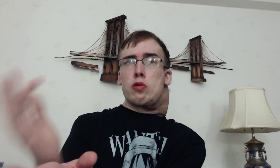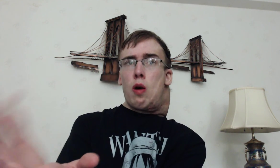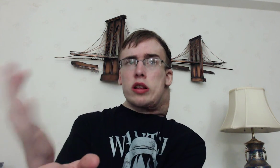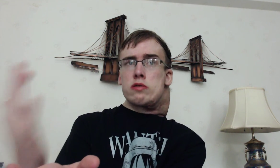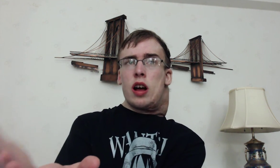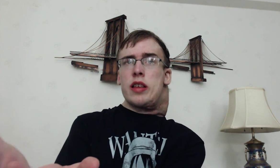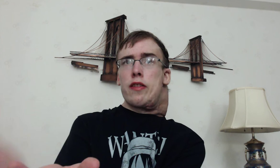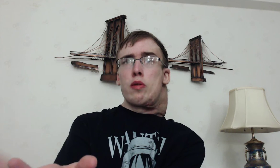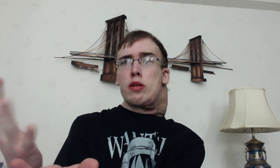walk To rendezvous